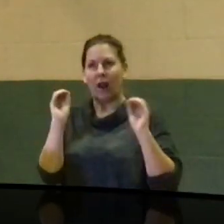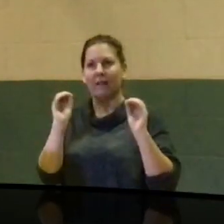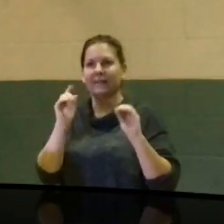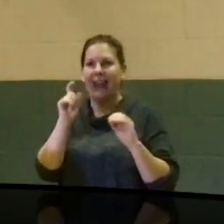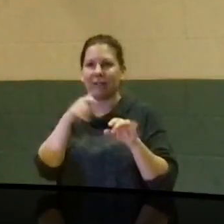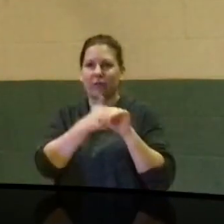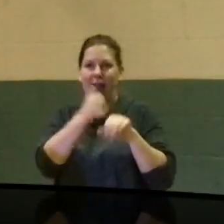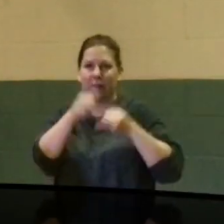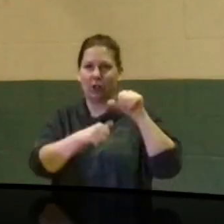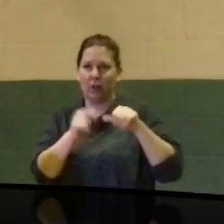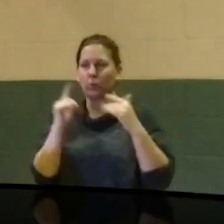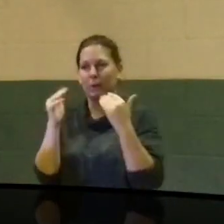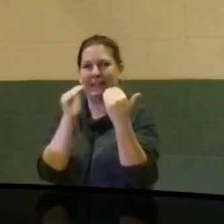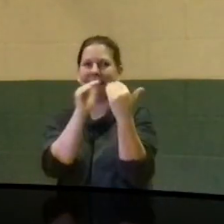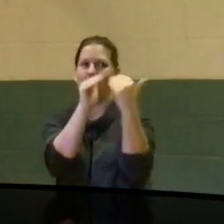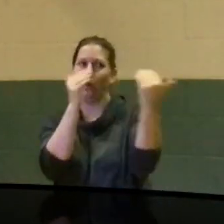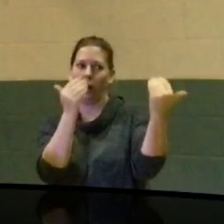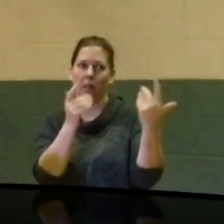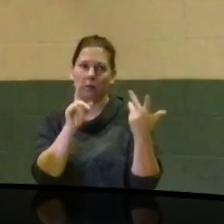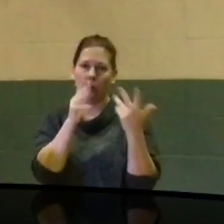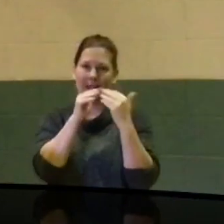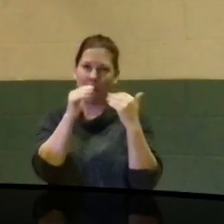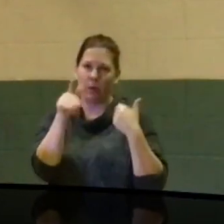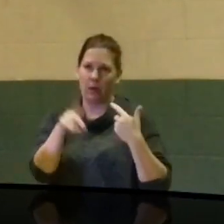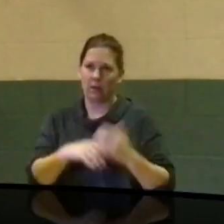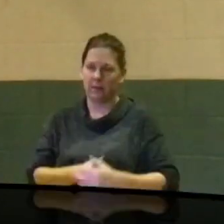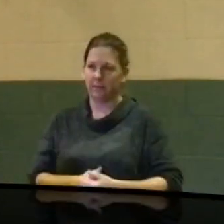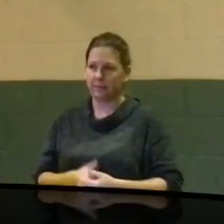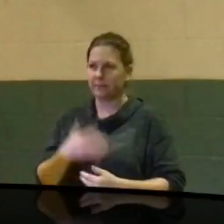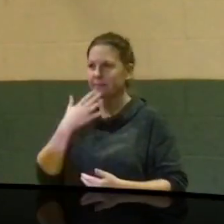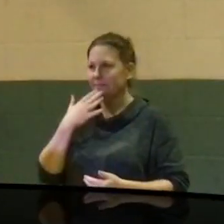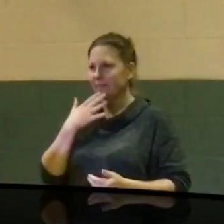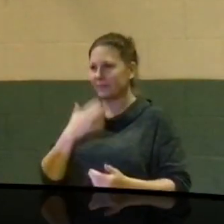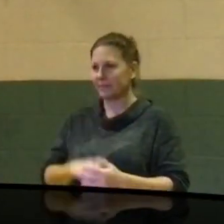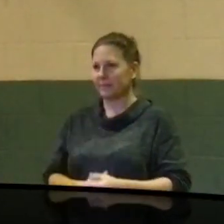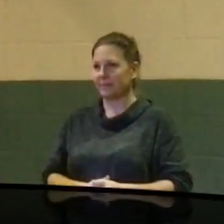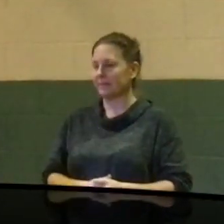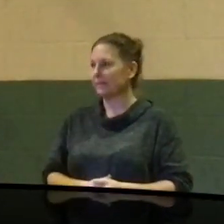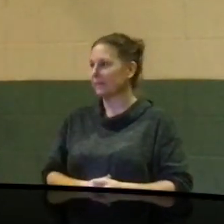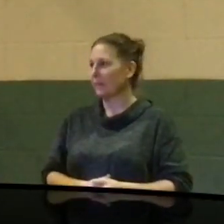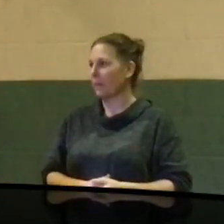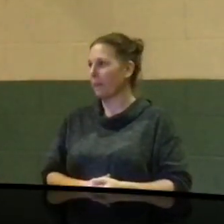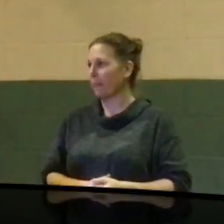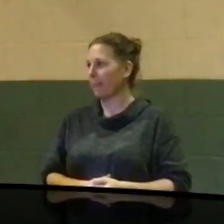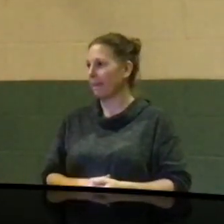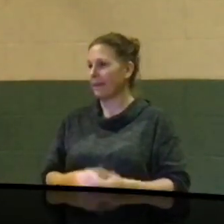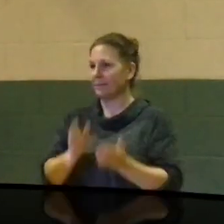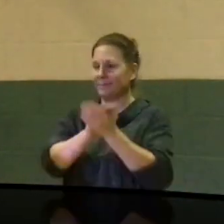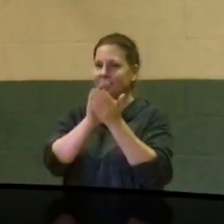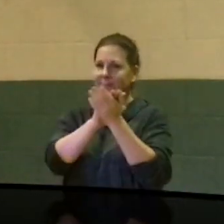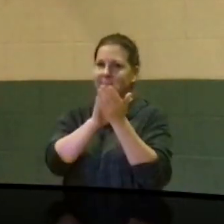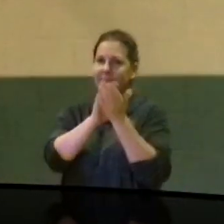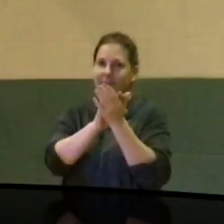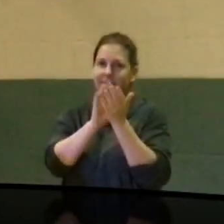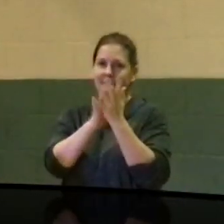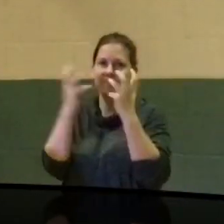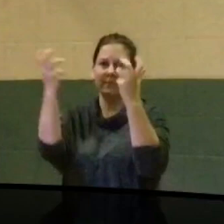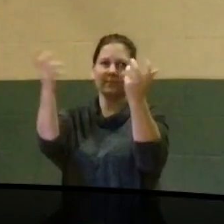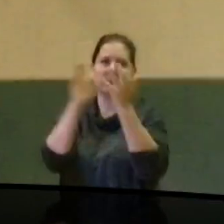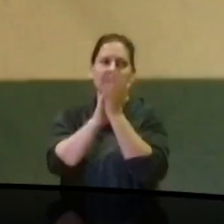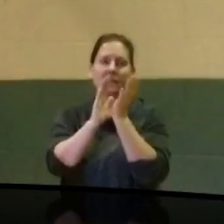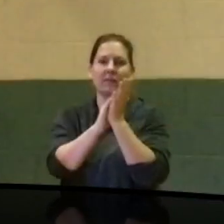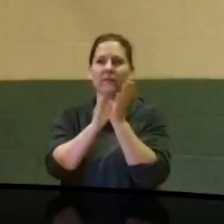each other. We are equal to each other. Okay, thank you. Residents have been grieved by the appearance of